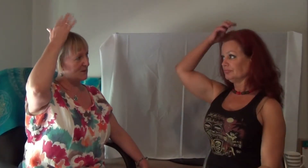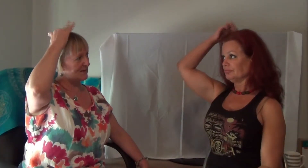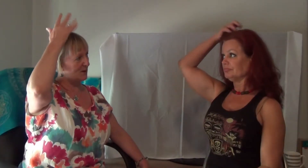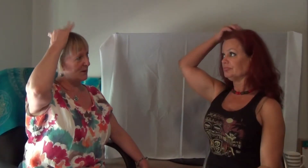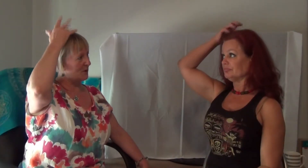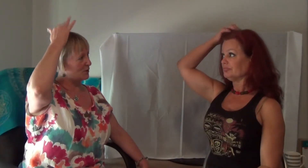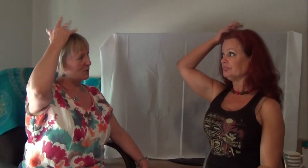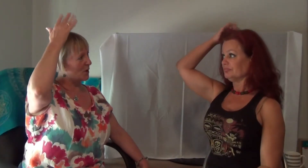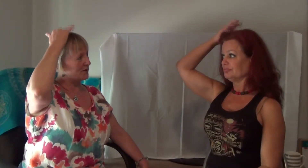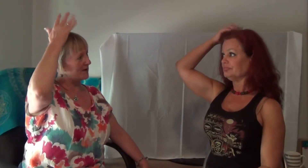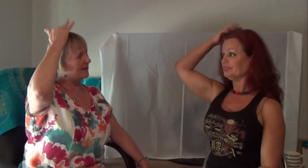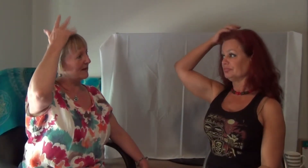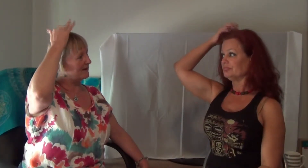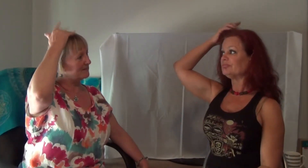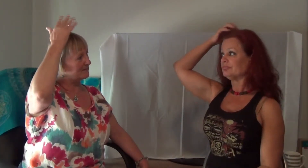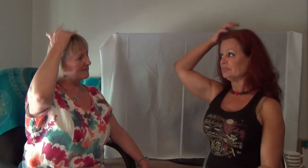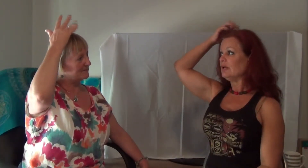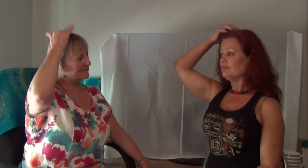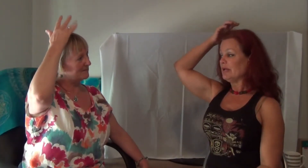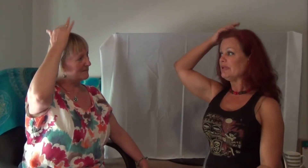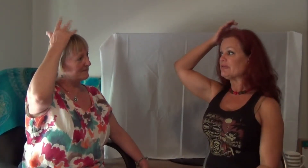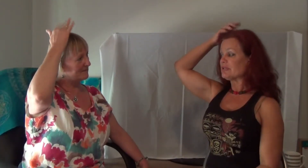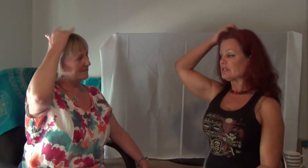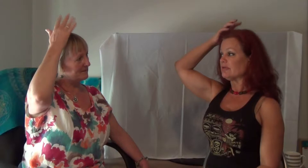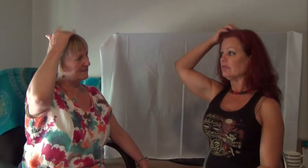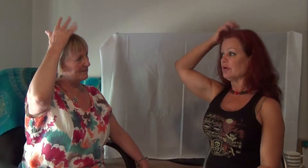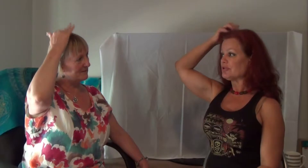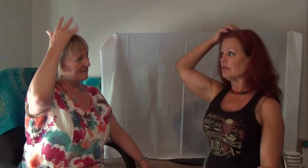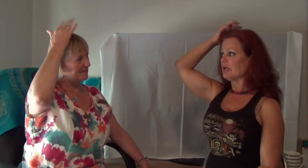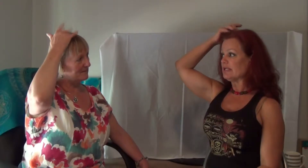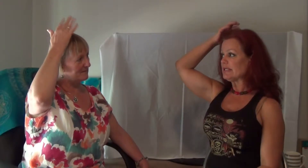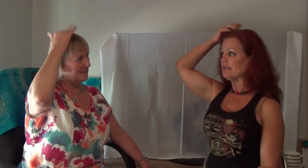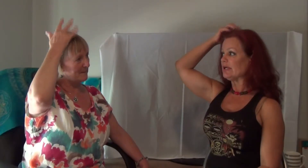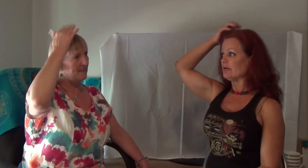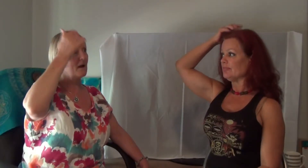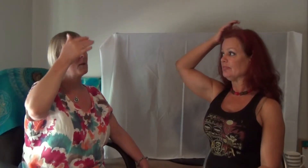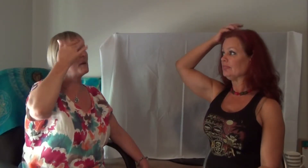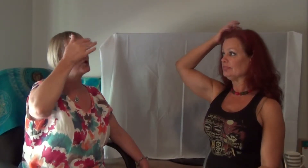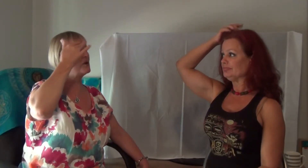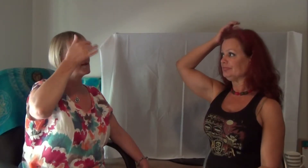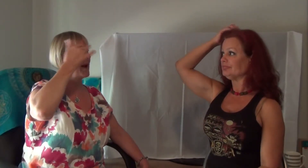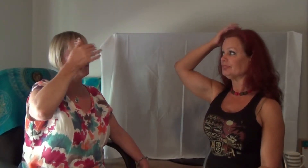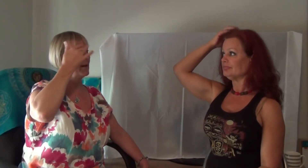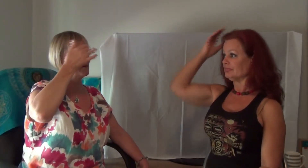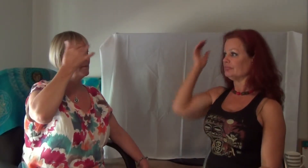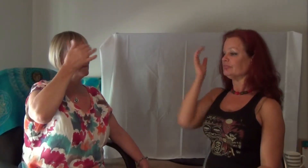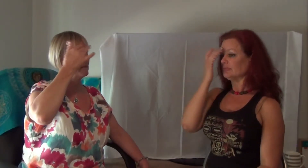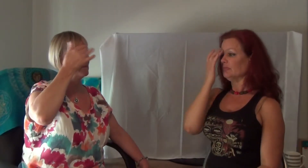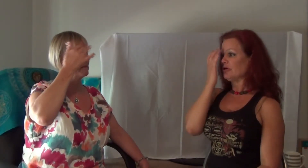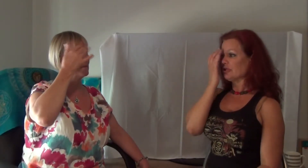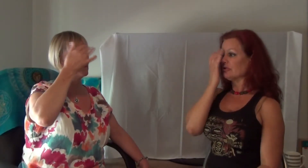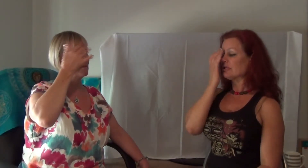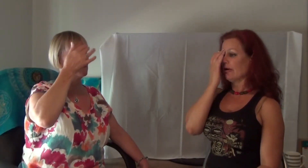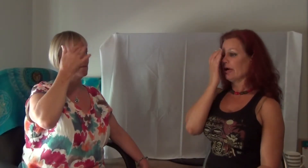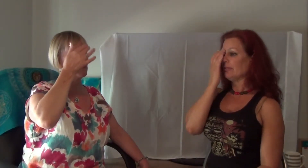also emotional content there. Maybe there's also emotional content there. Emotional scarring. Emotional scarring.